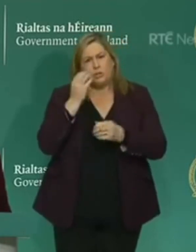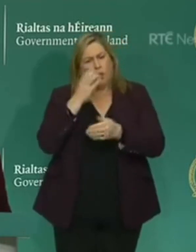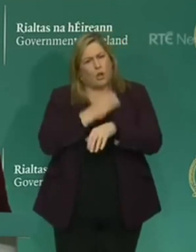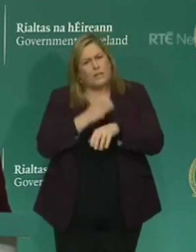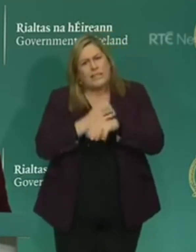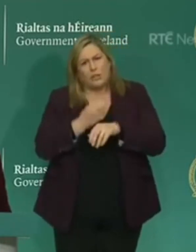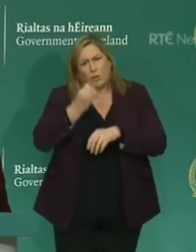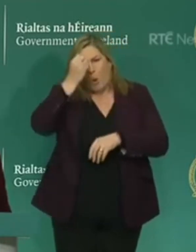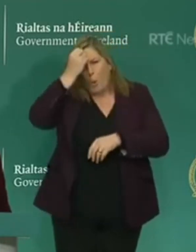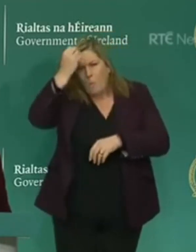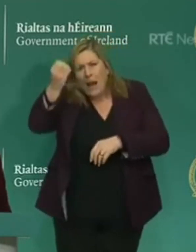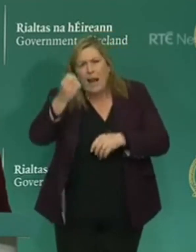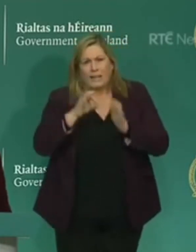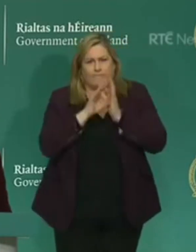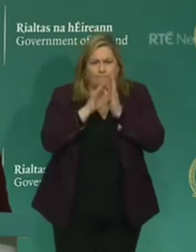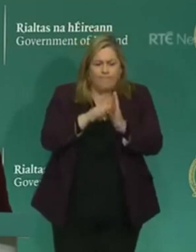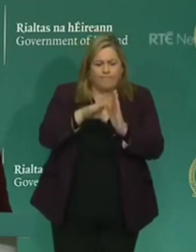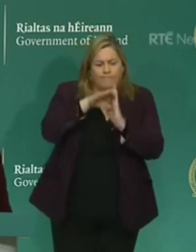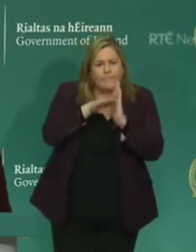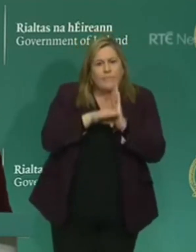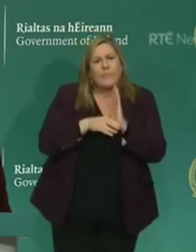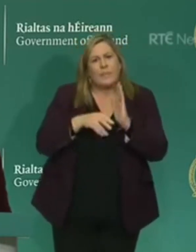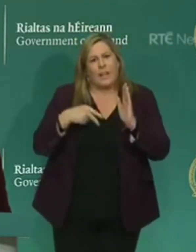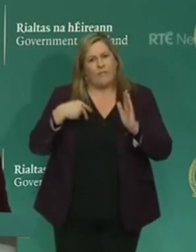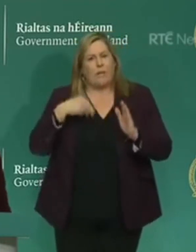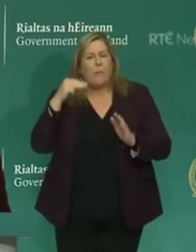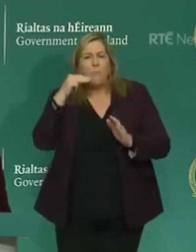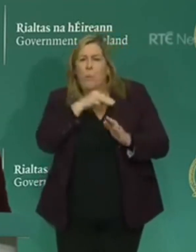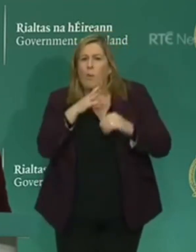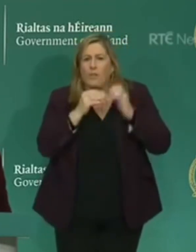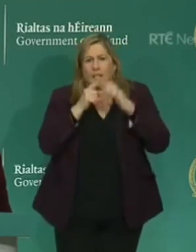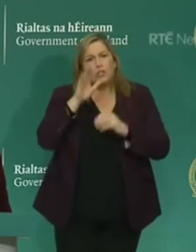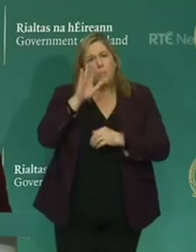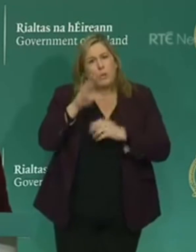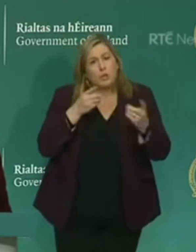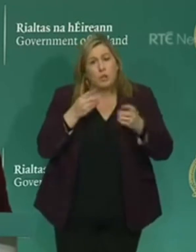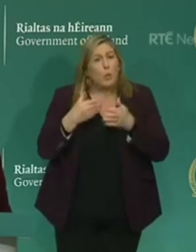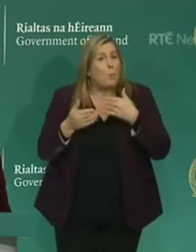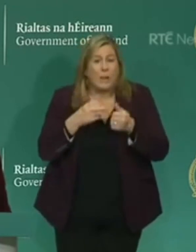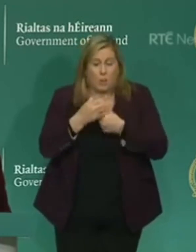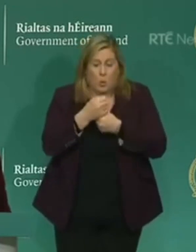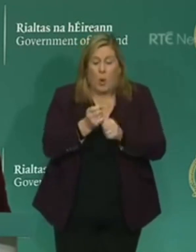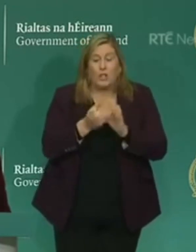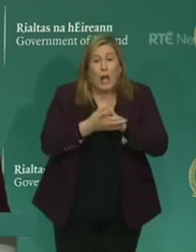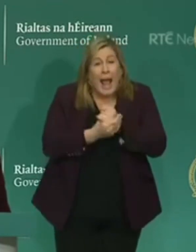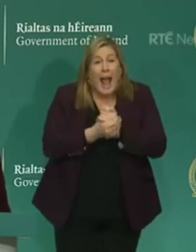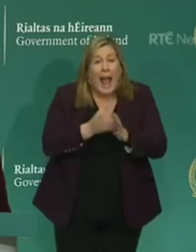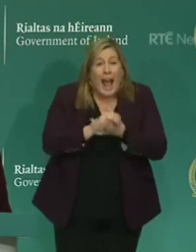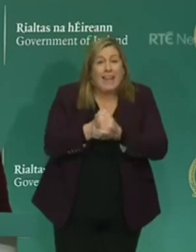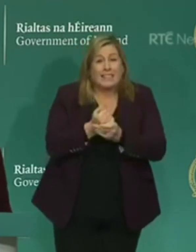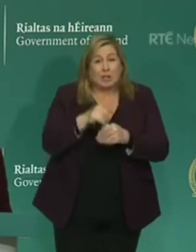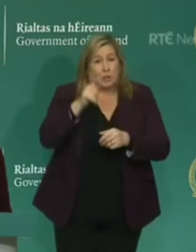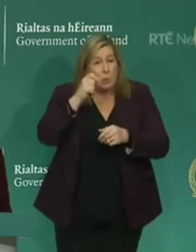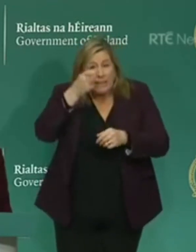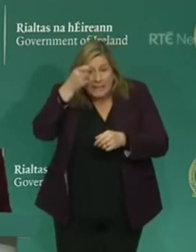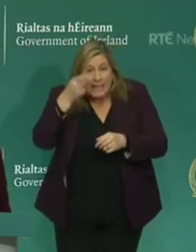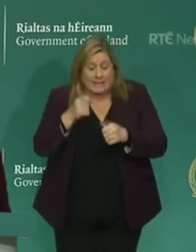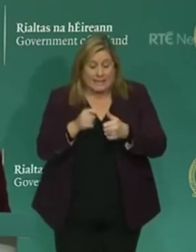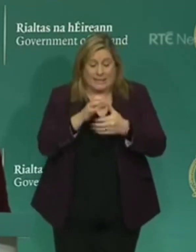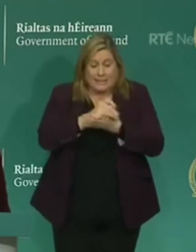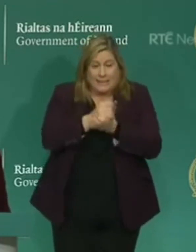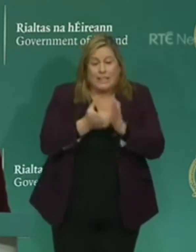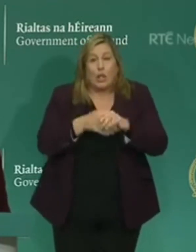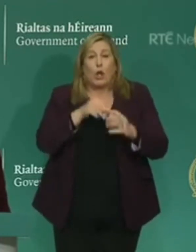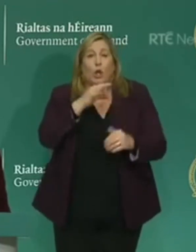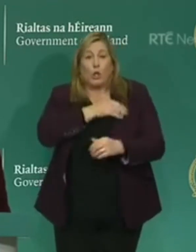effective personal actions you can take to help slow the spread of virus or washing your hands regularly and thoroughly, using good